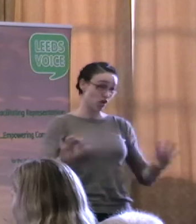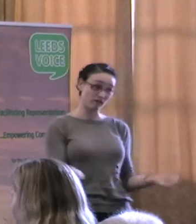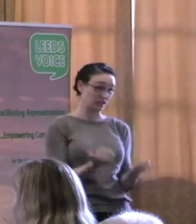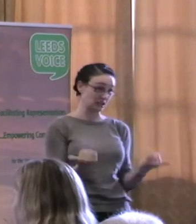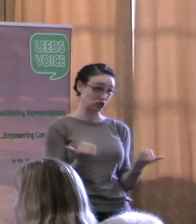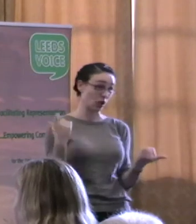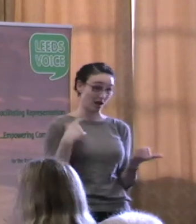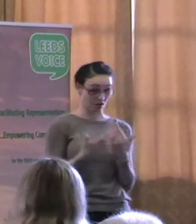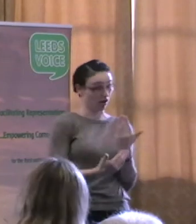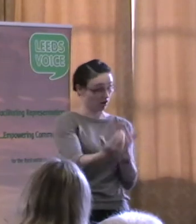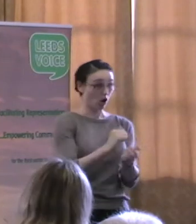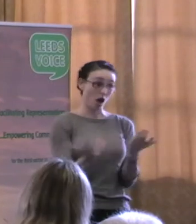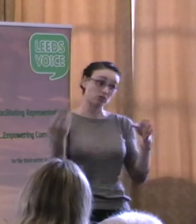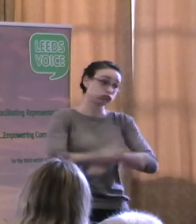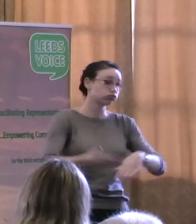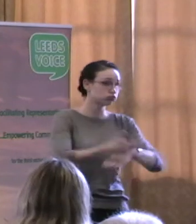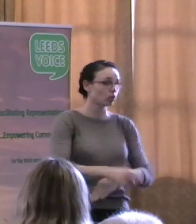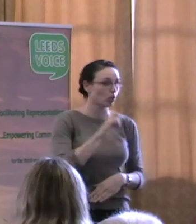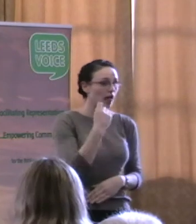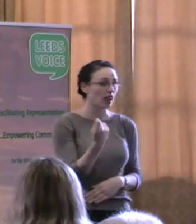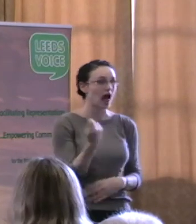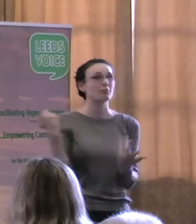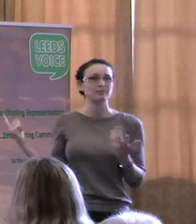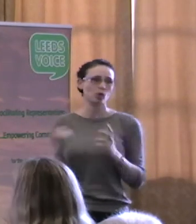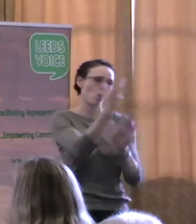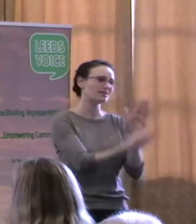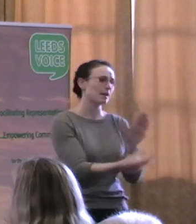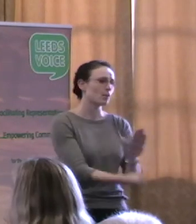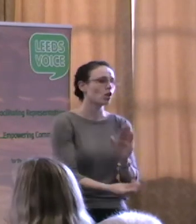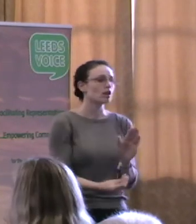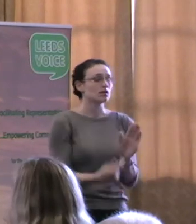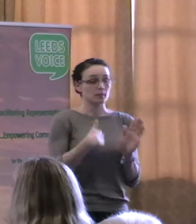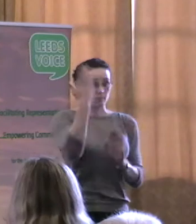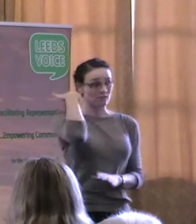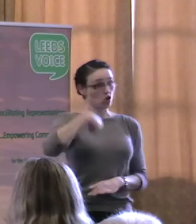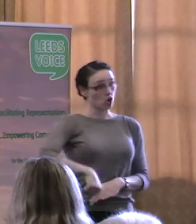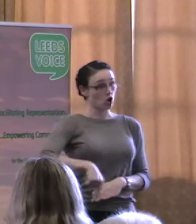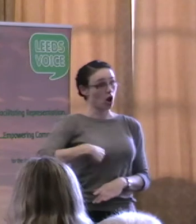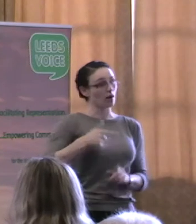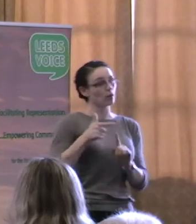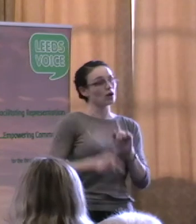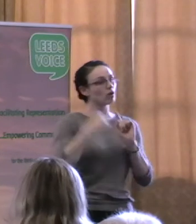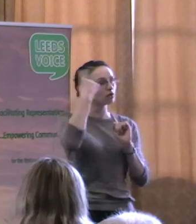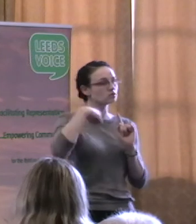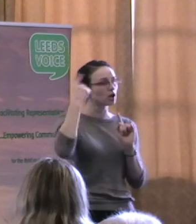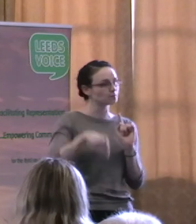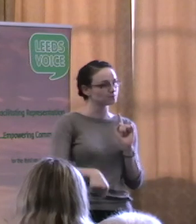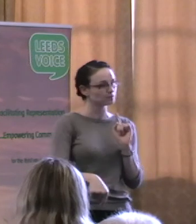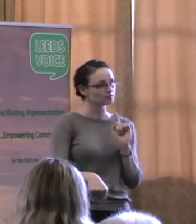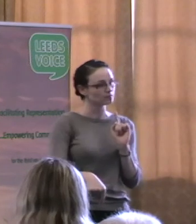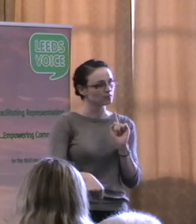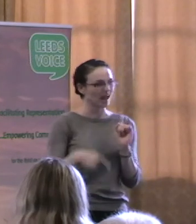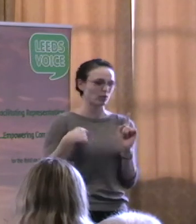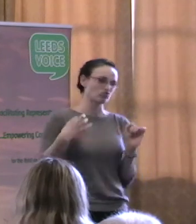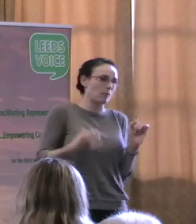Just to give you a practical example, I was down in London, a couple of weeks ago, on behalf of Yorkshire and Humber